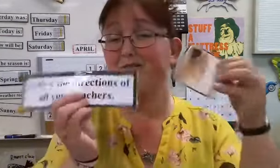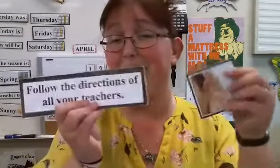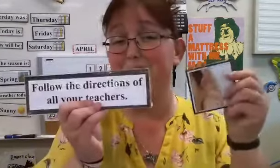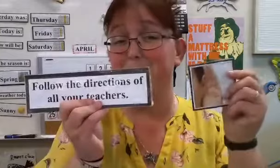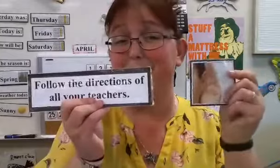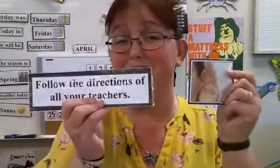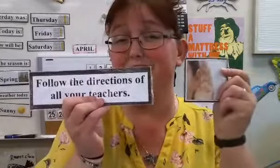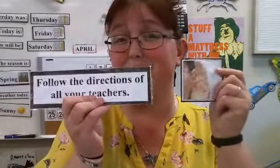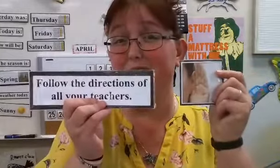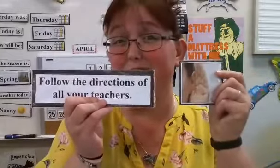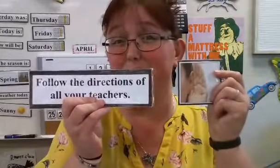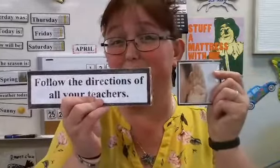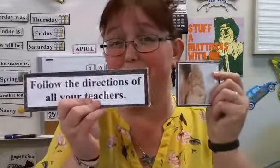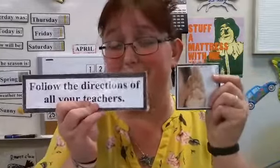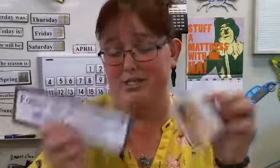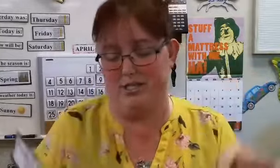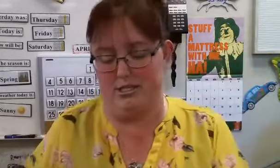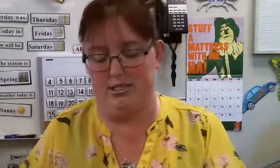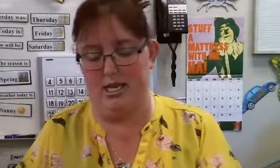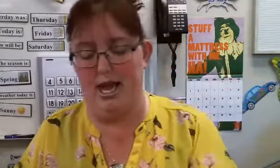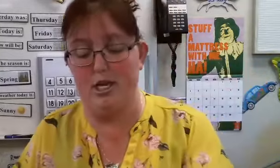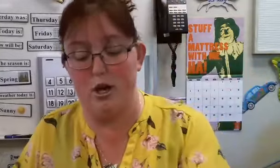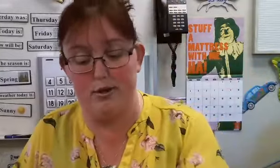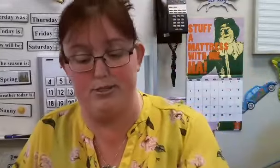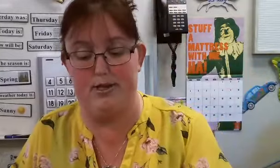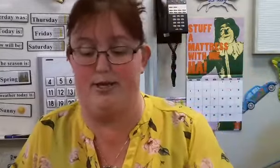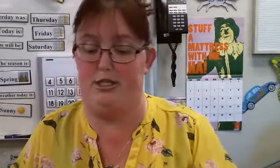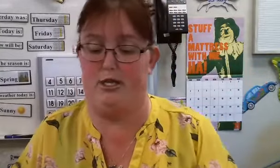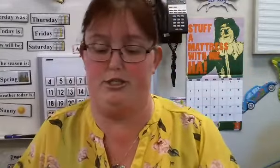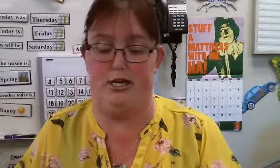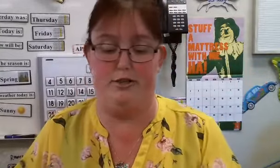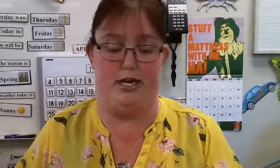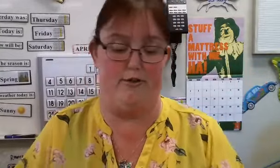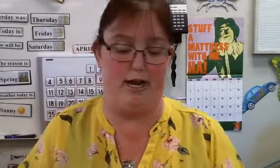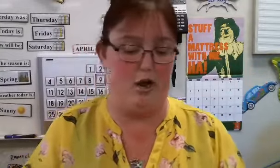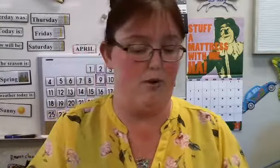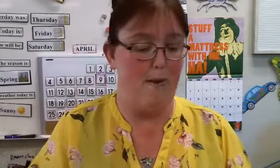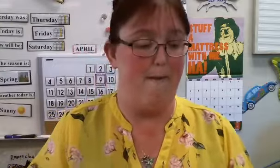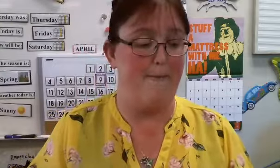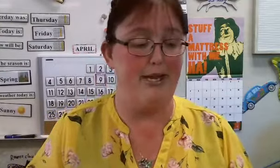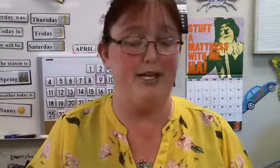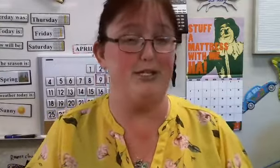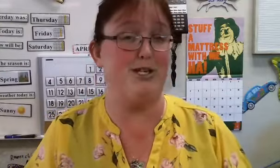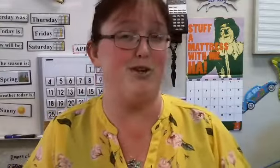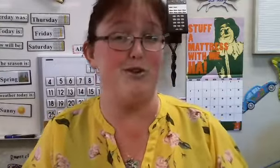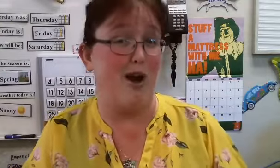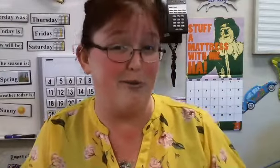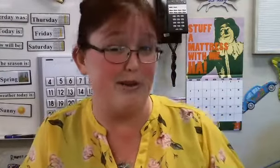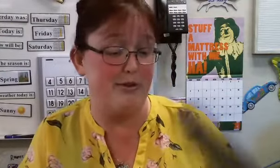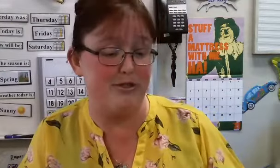Follow the directions of all your teachers. I know this one can be a challenge to understand right now. Because you're not working with your